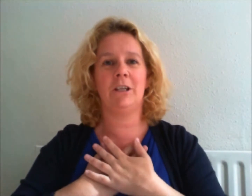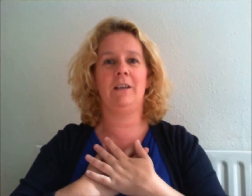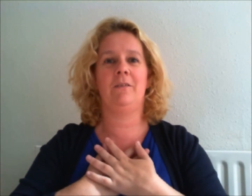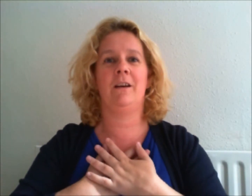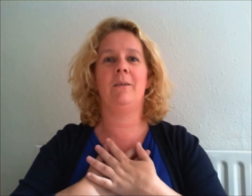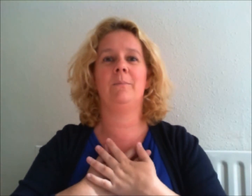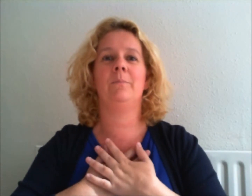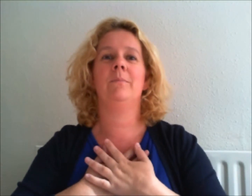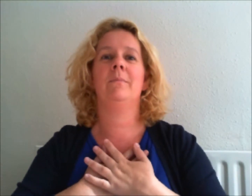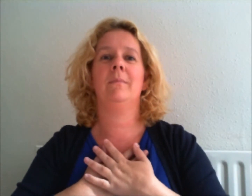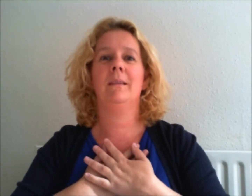achieve them.